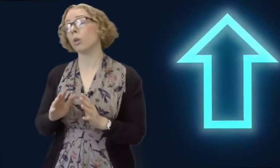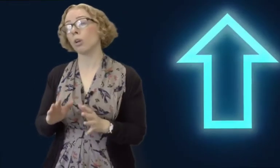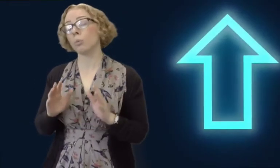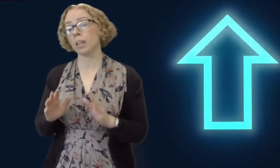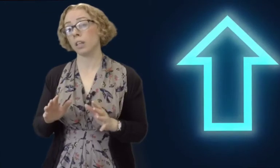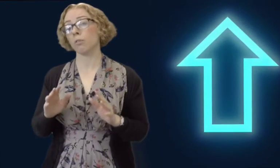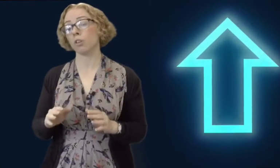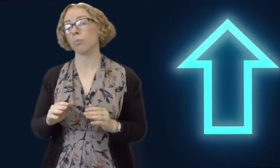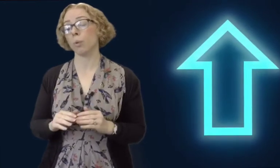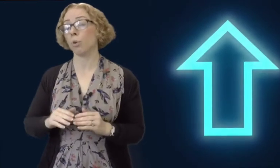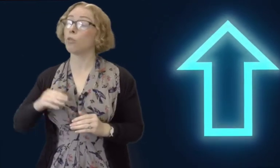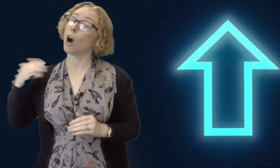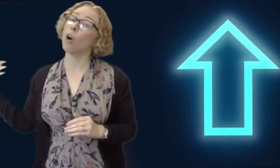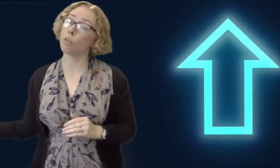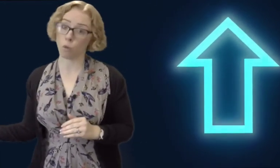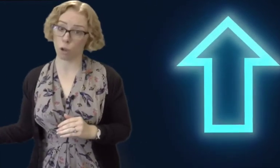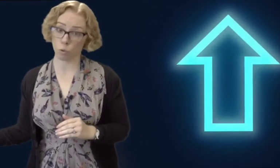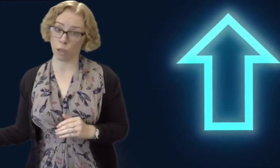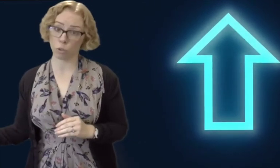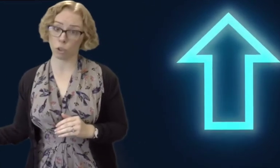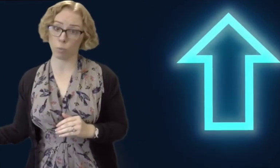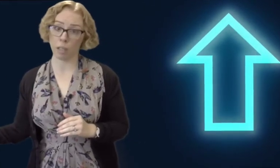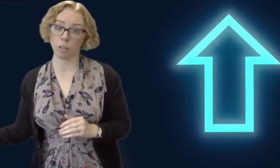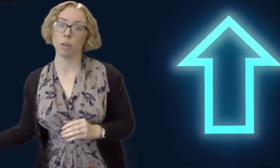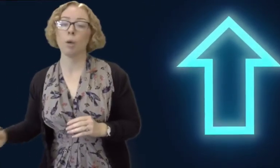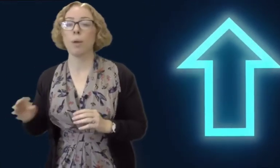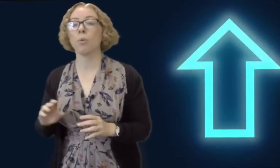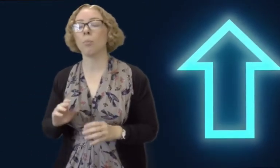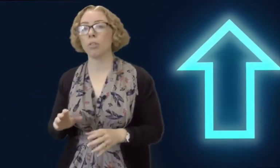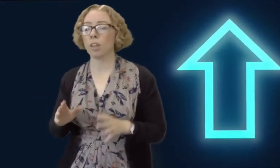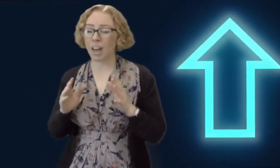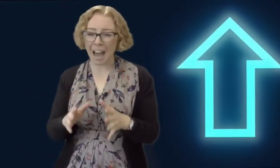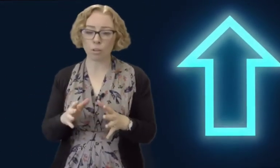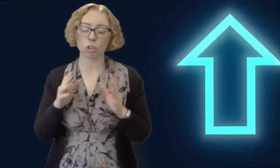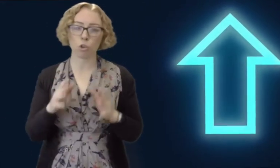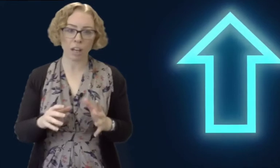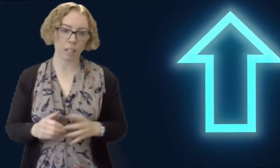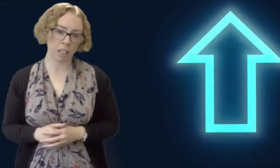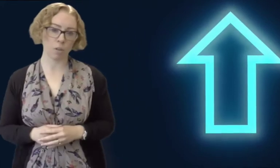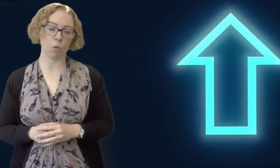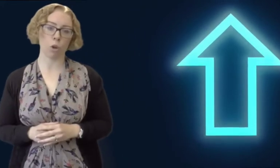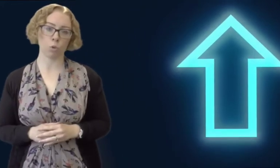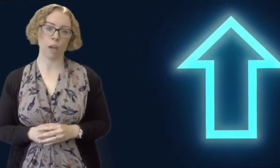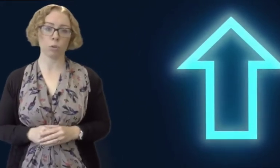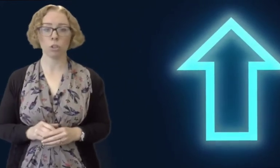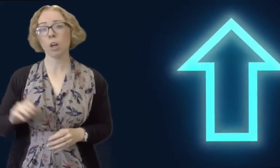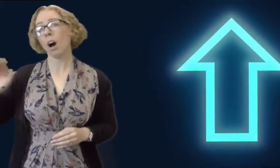going to be getting in front of people who've got over four hundred thousand to spend. People that might think that house is a cracking deal at four hundred thousand. I